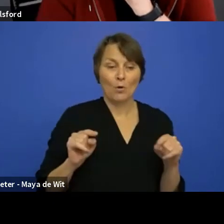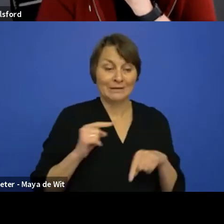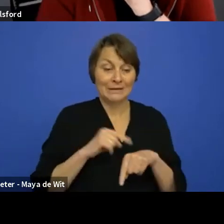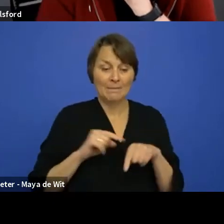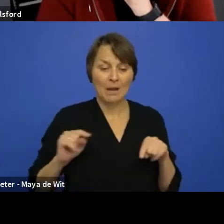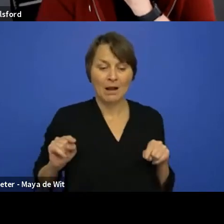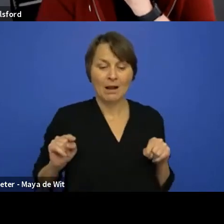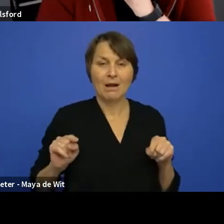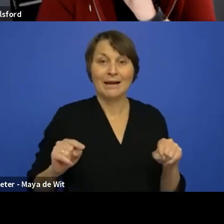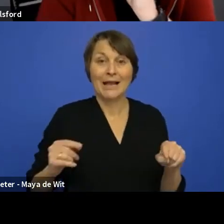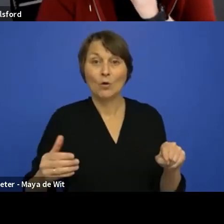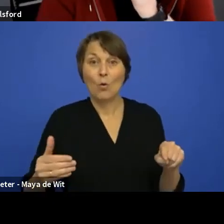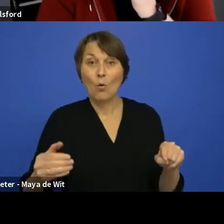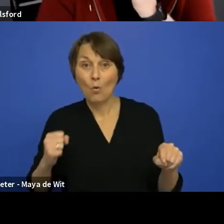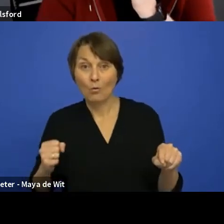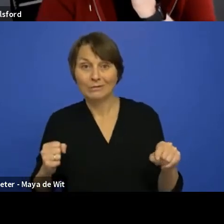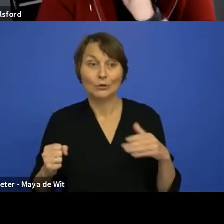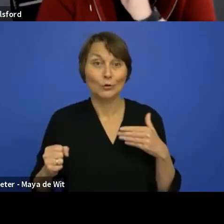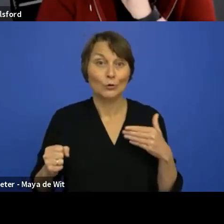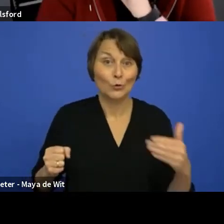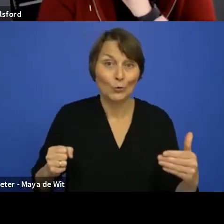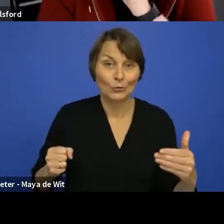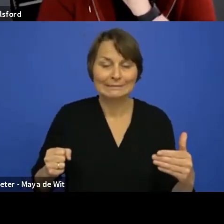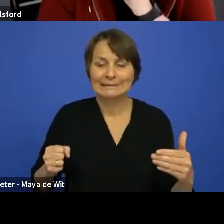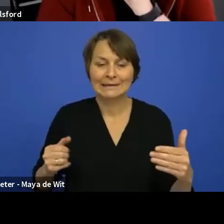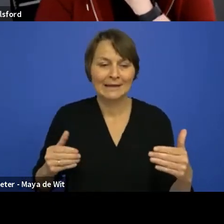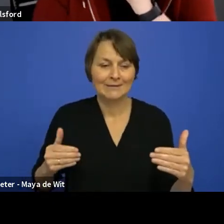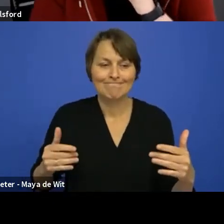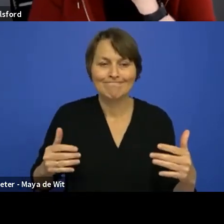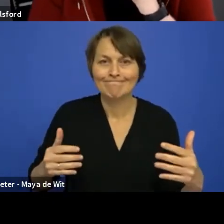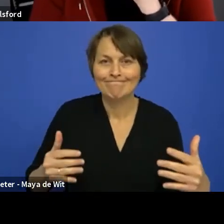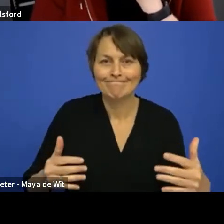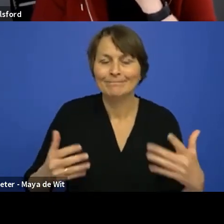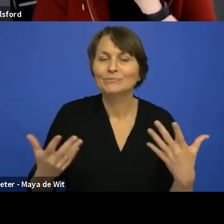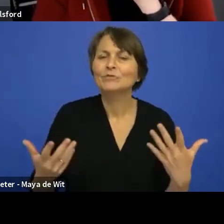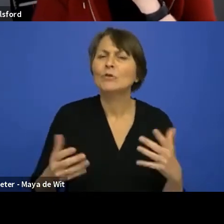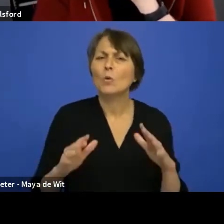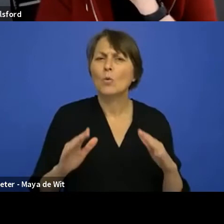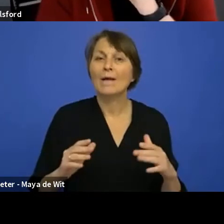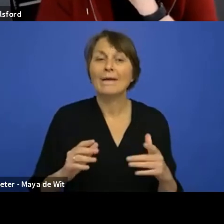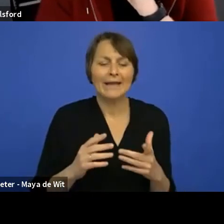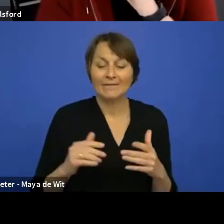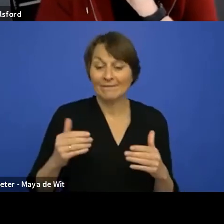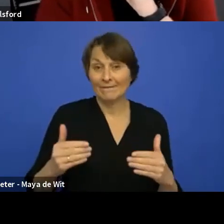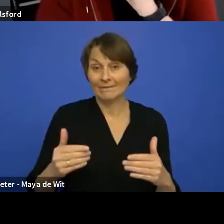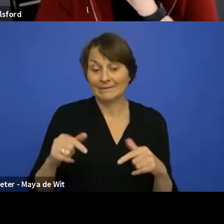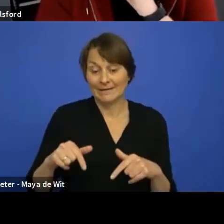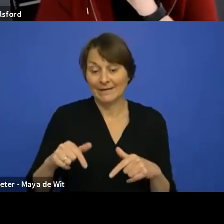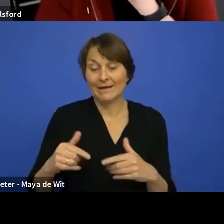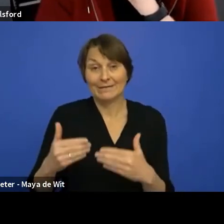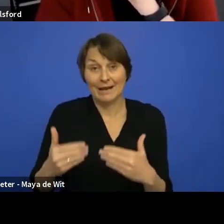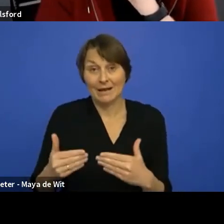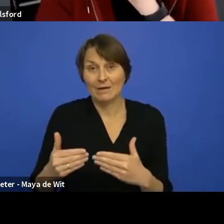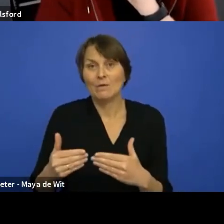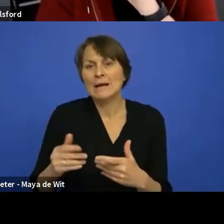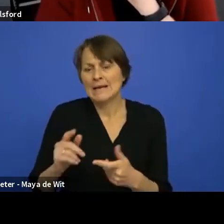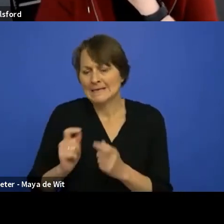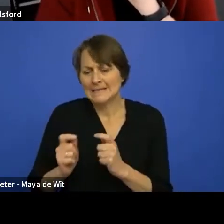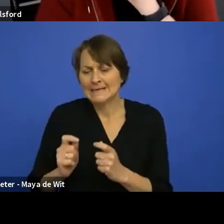office as well. So we're probably going to keep around, uh, you know, any API changes we make to the backup or like back end endpoint